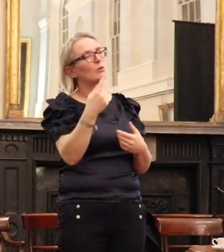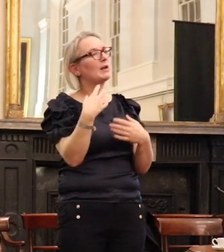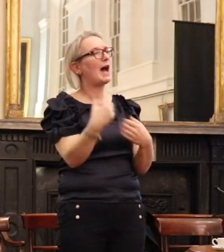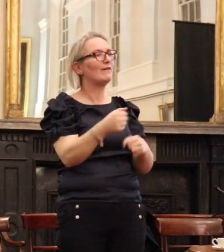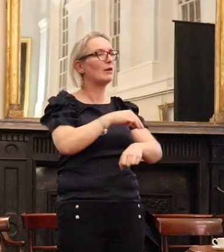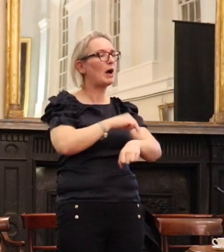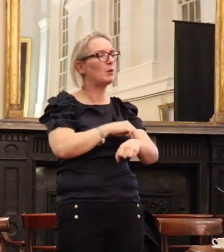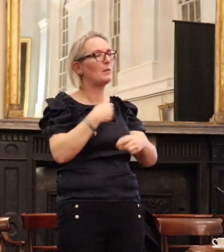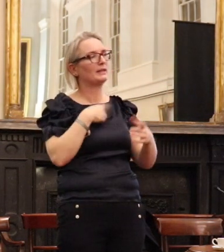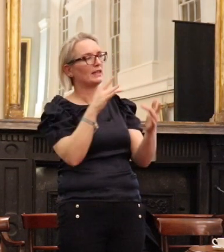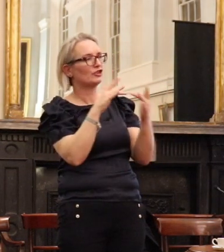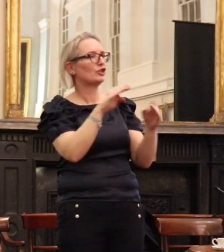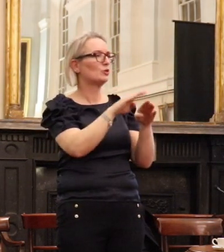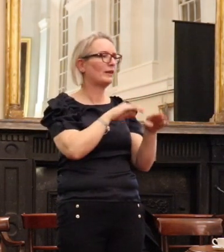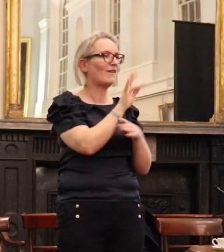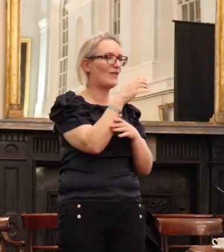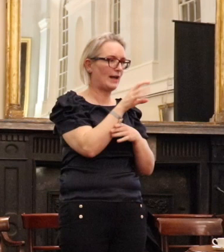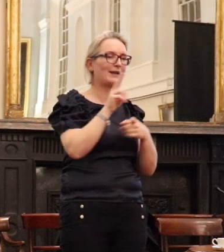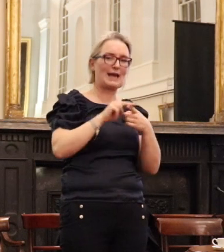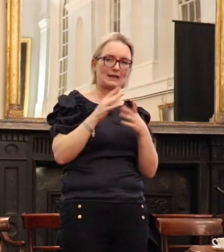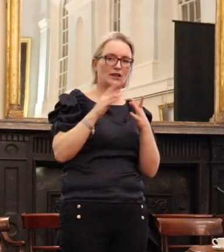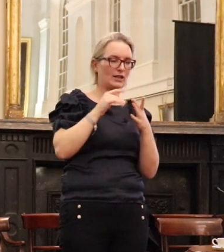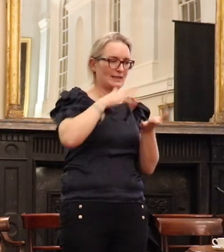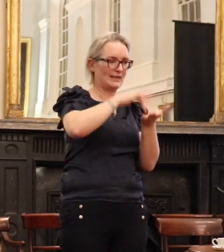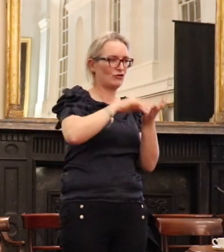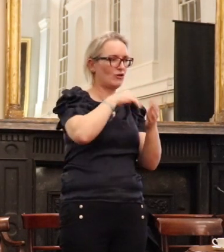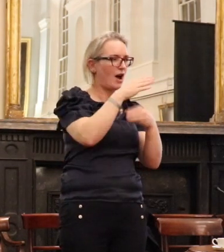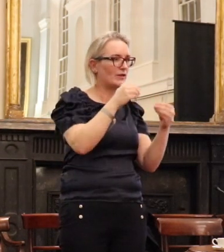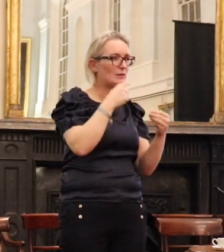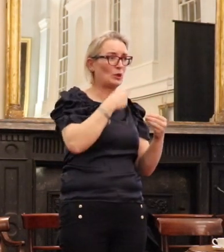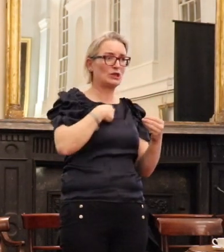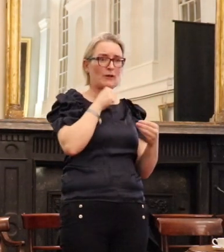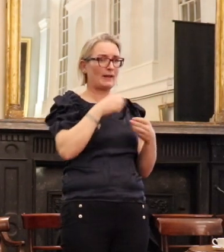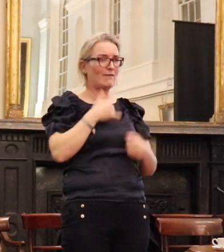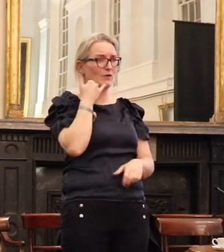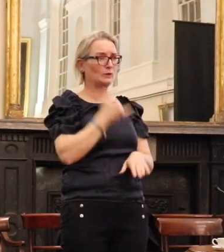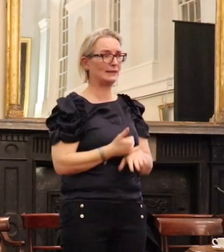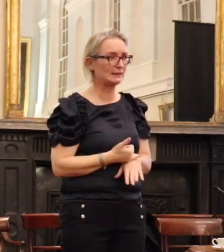get any touch in the flank, we'll contact the central office. Unfortunately, we do not have a phone number yet.